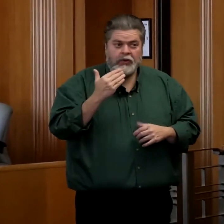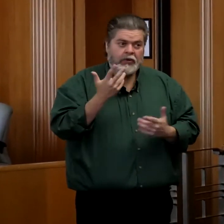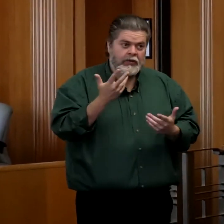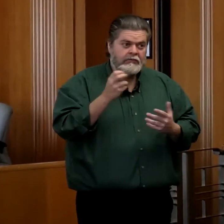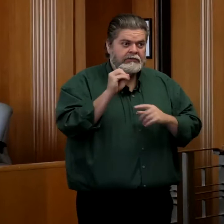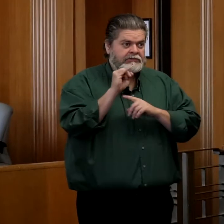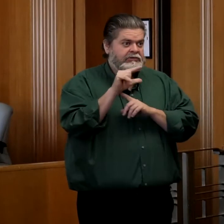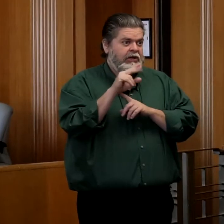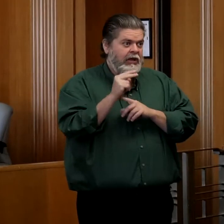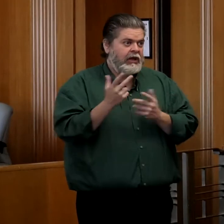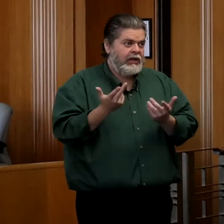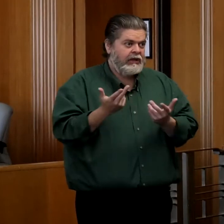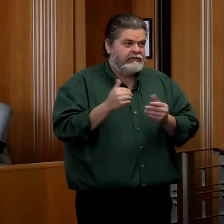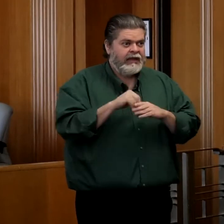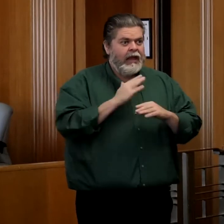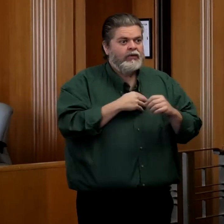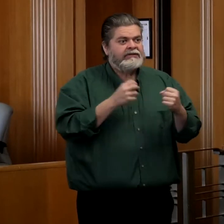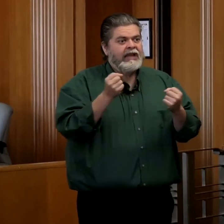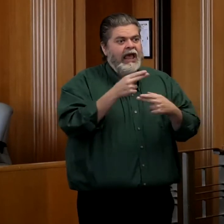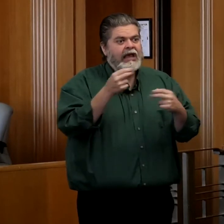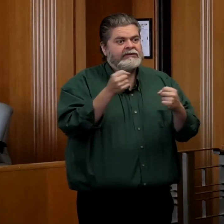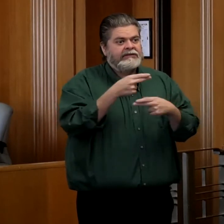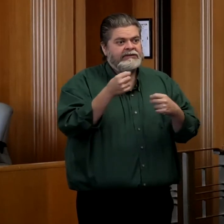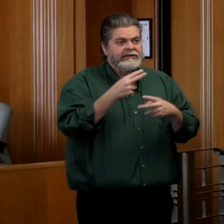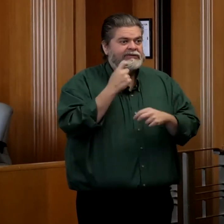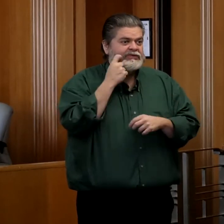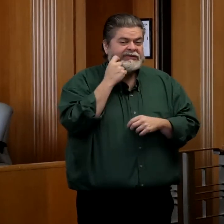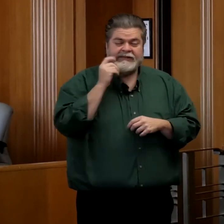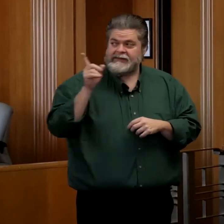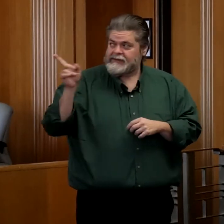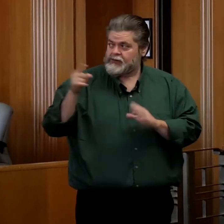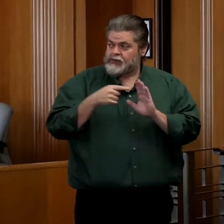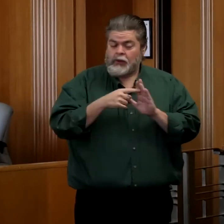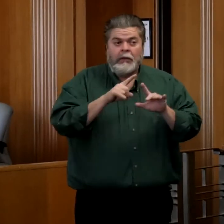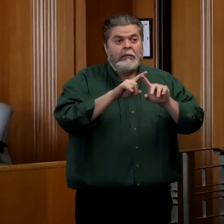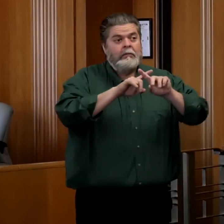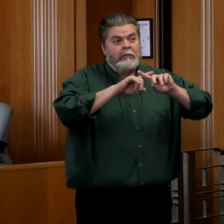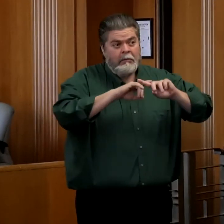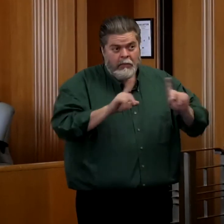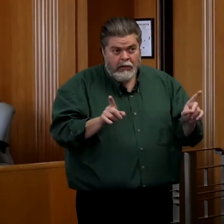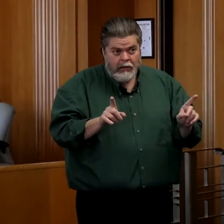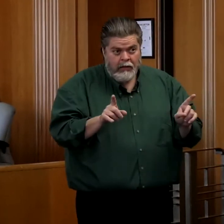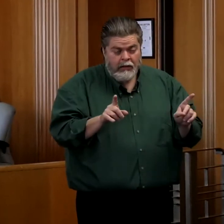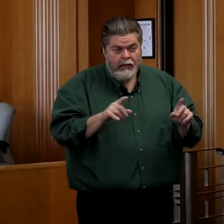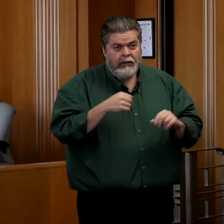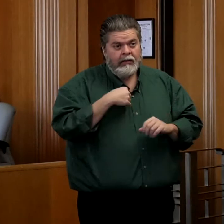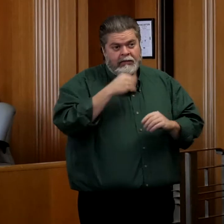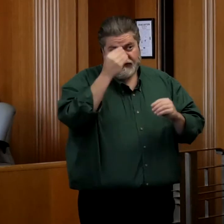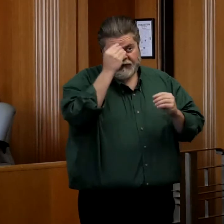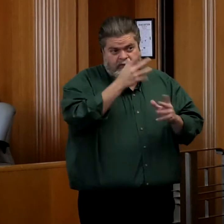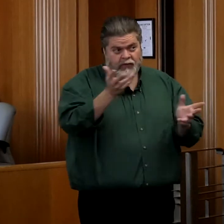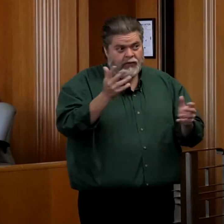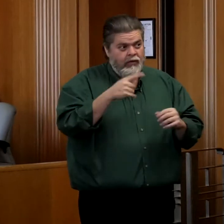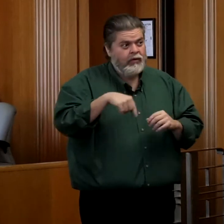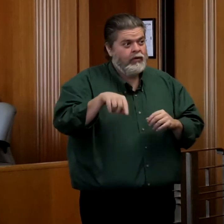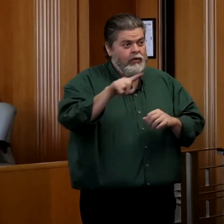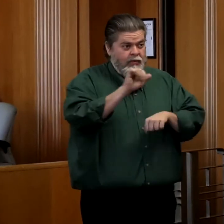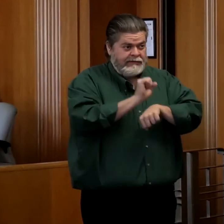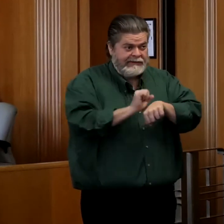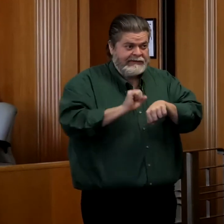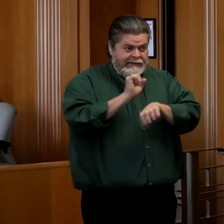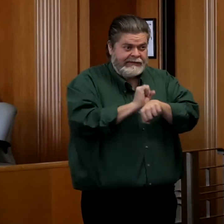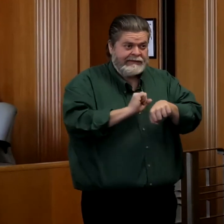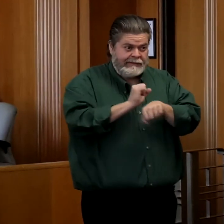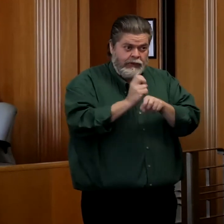in those slides previous. It is certainly, though, because of the efforts of this community